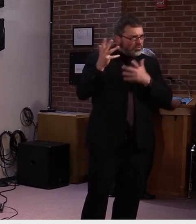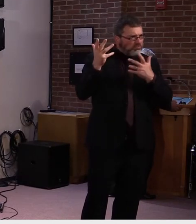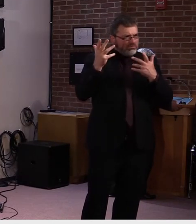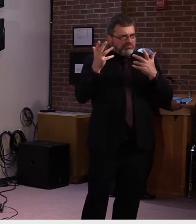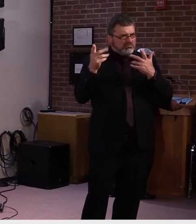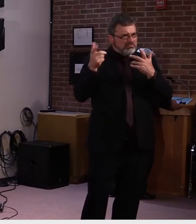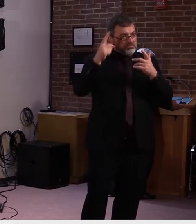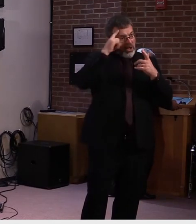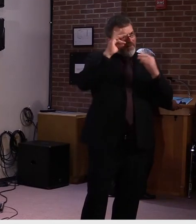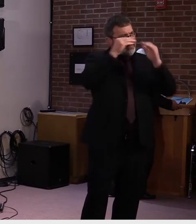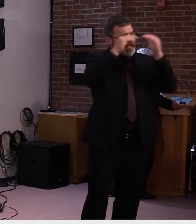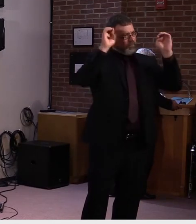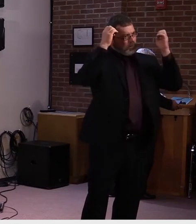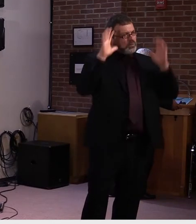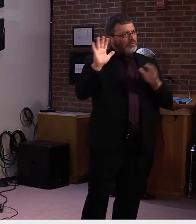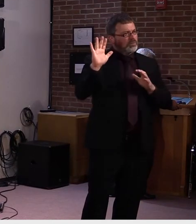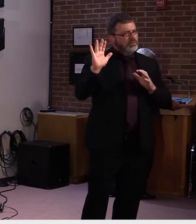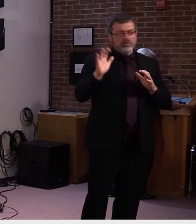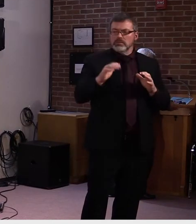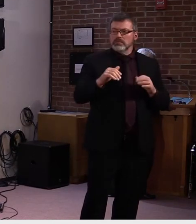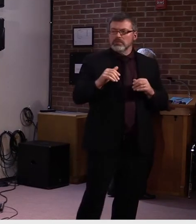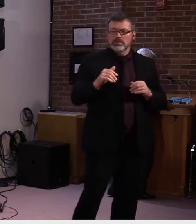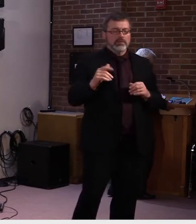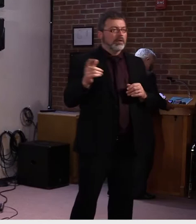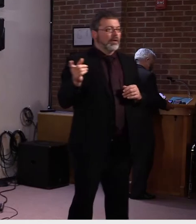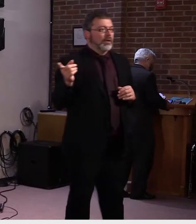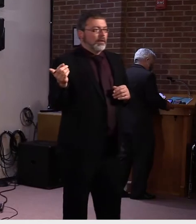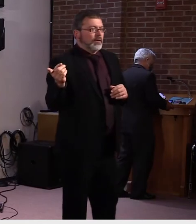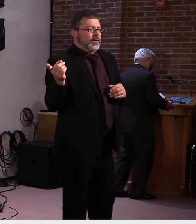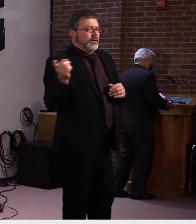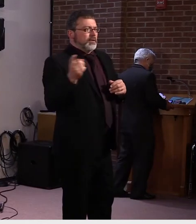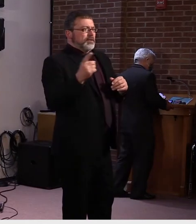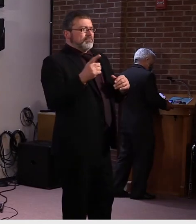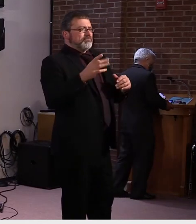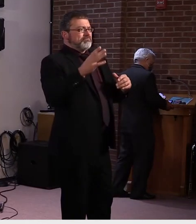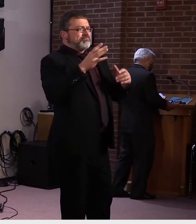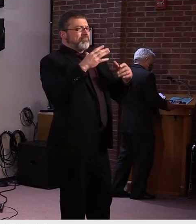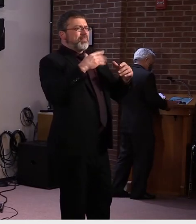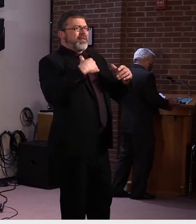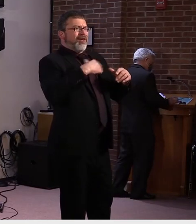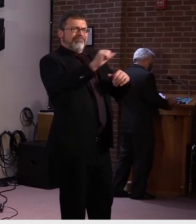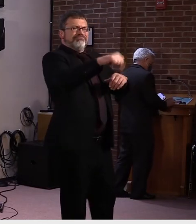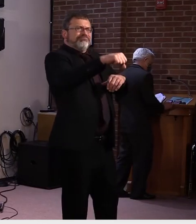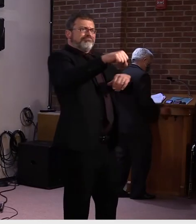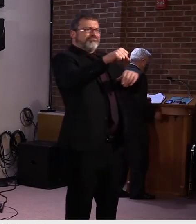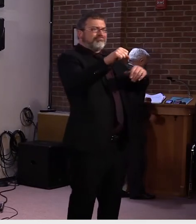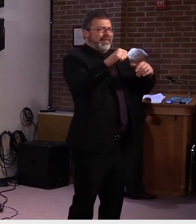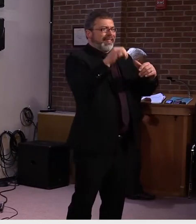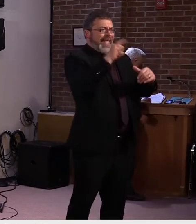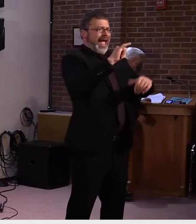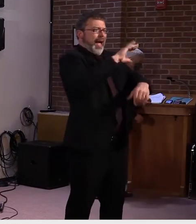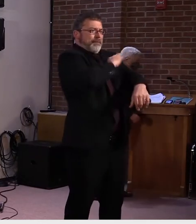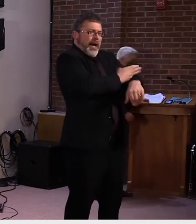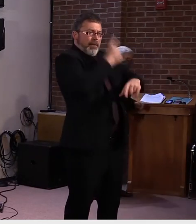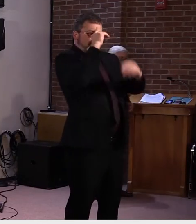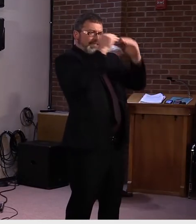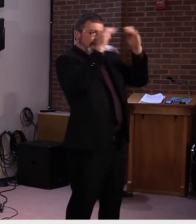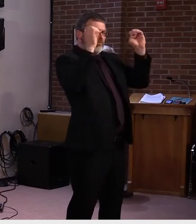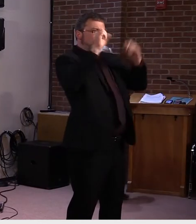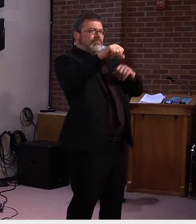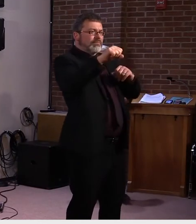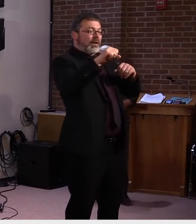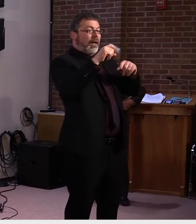this respect, we're, we've been able to, uh, deal with the, with the economy, deal with the reopenings, closures, and so forth.